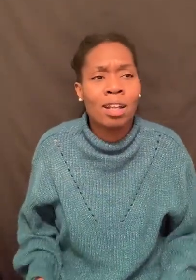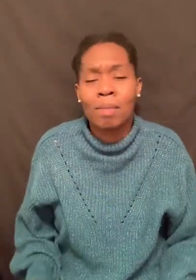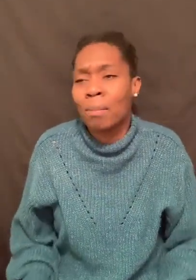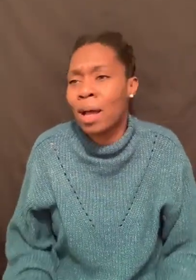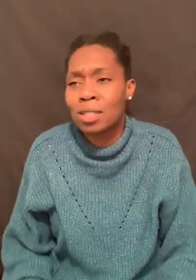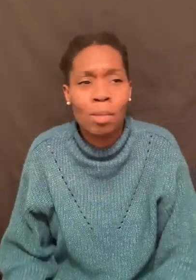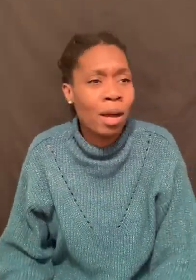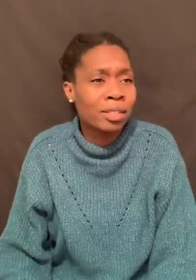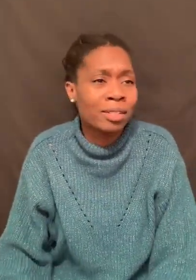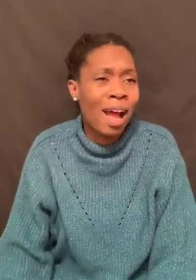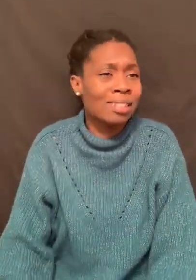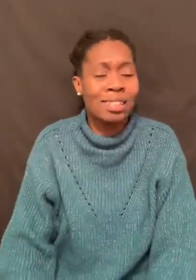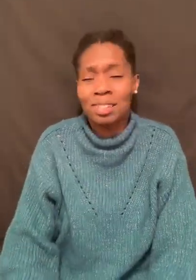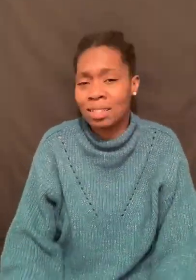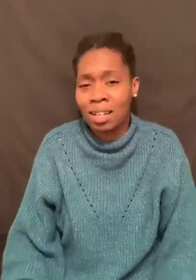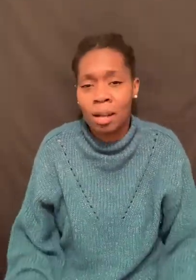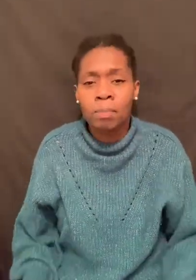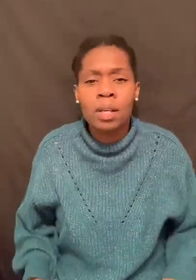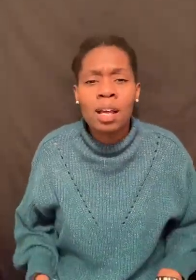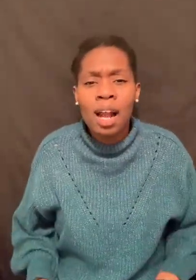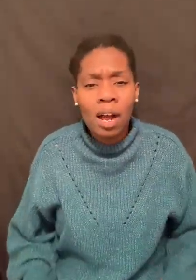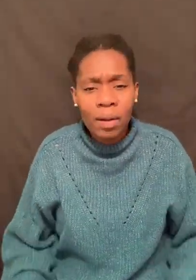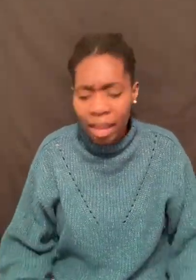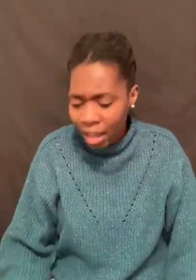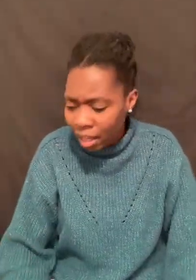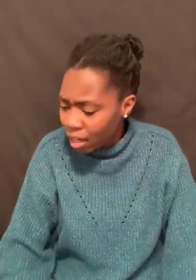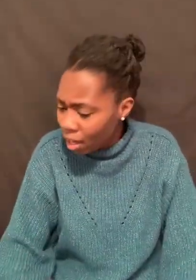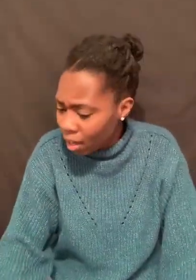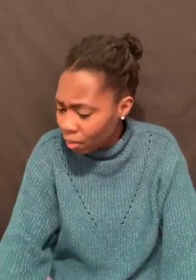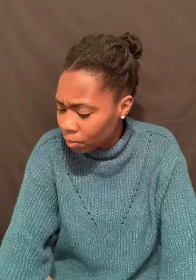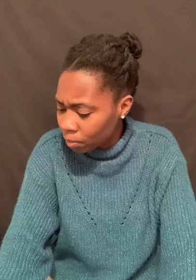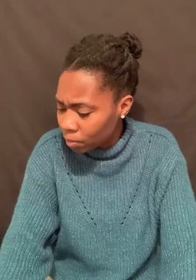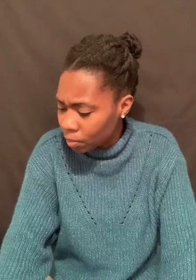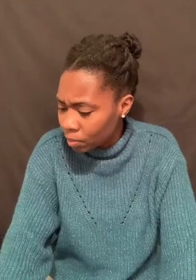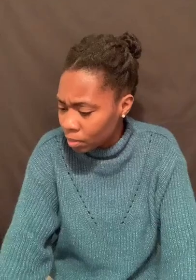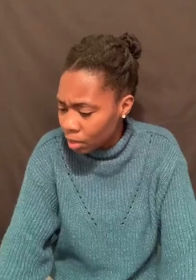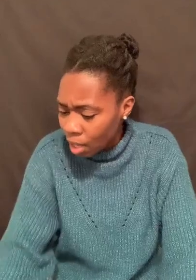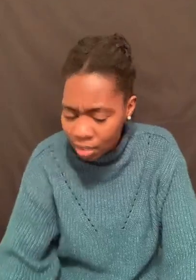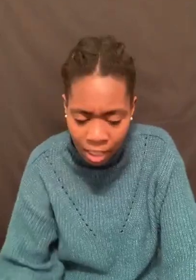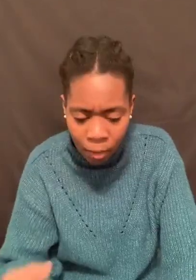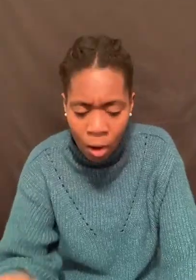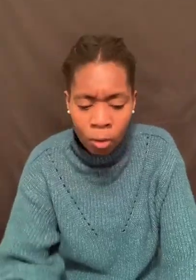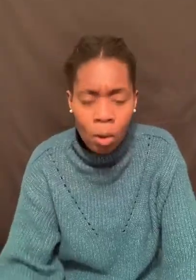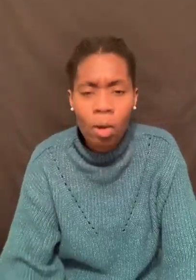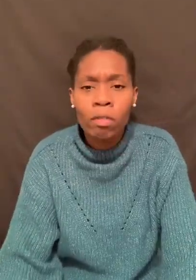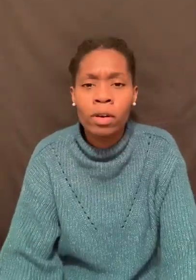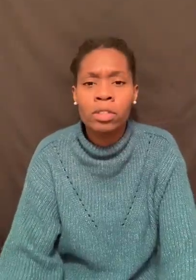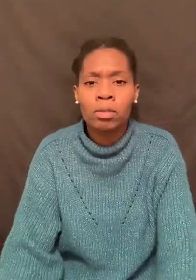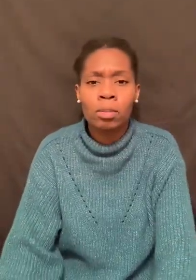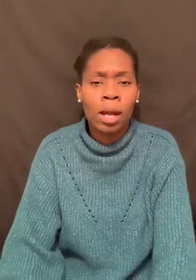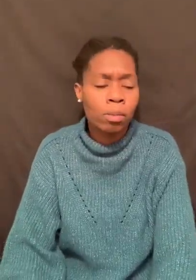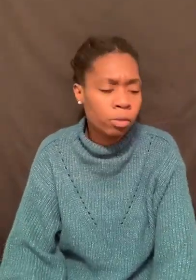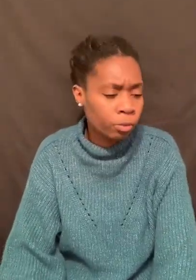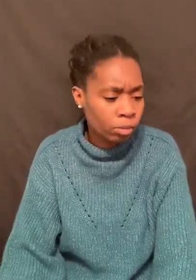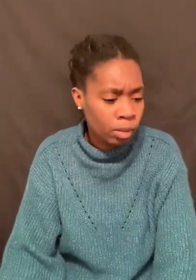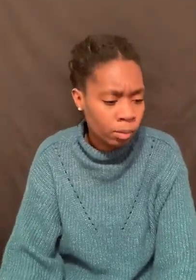talking about basketball and his stats and this, and that. I was like, hey, y'all. I said, quote a verse from the Bible for me.